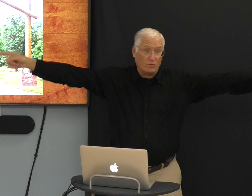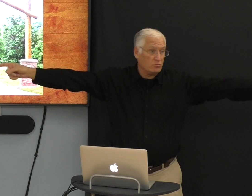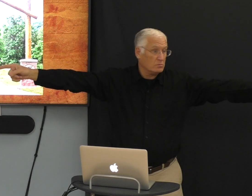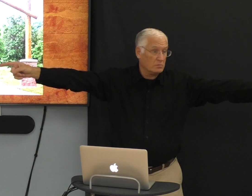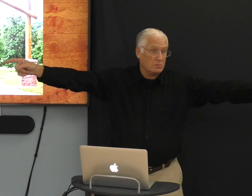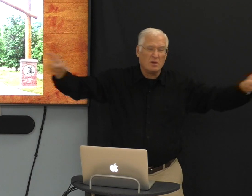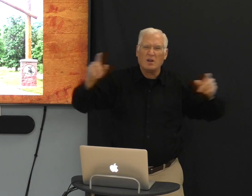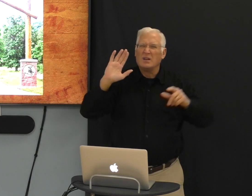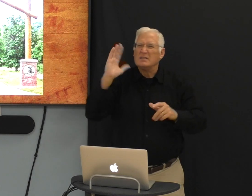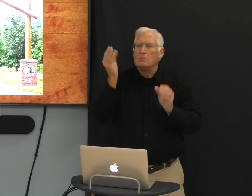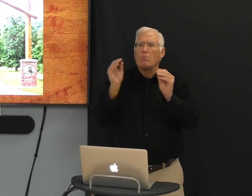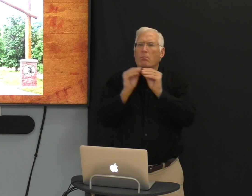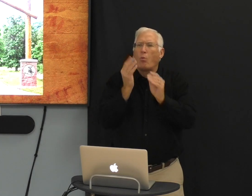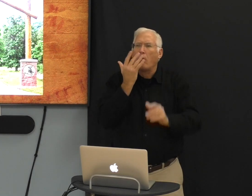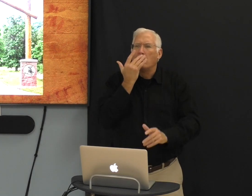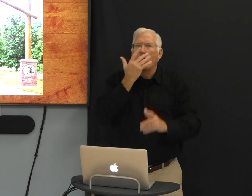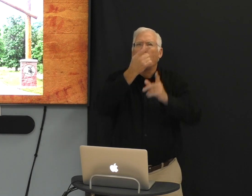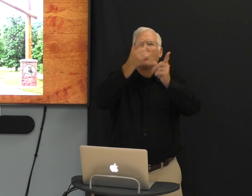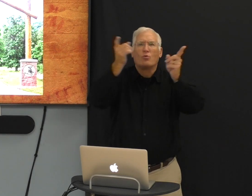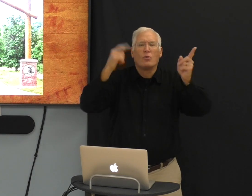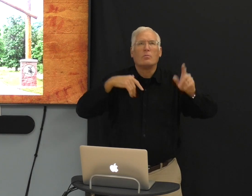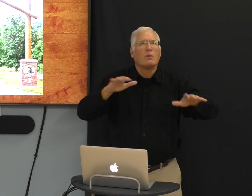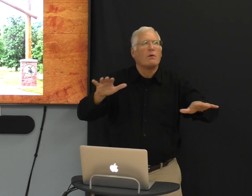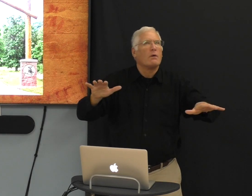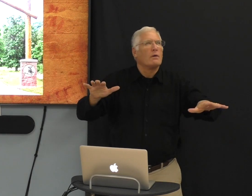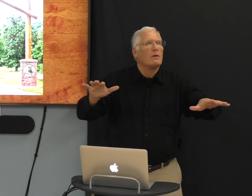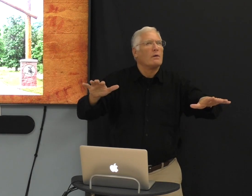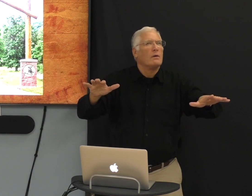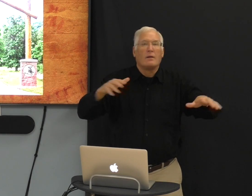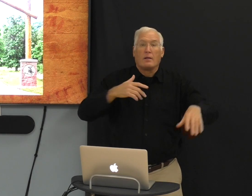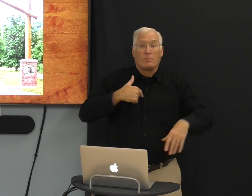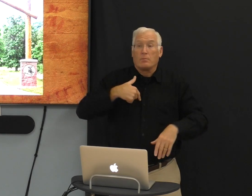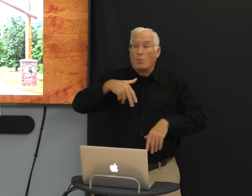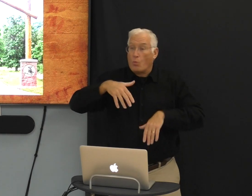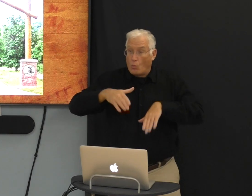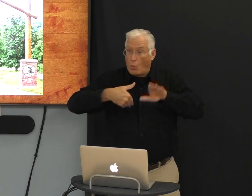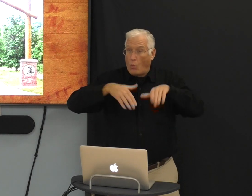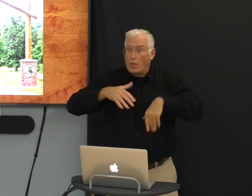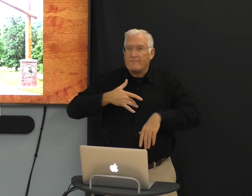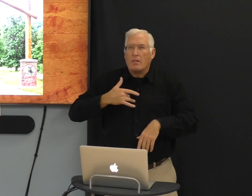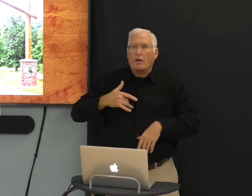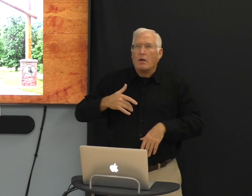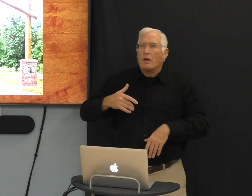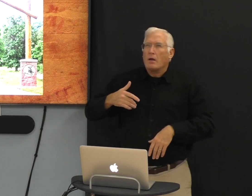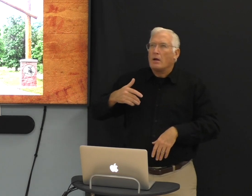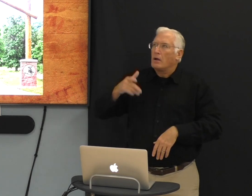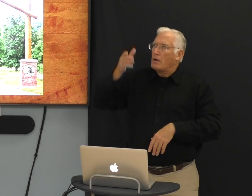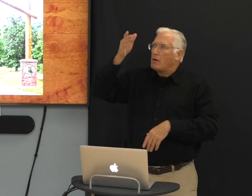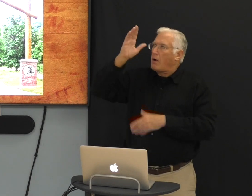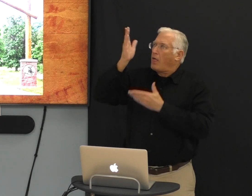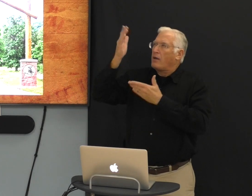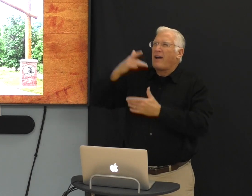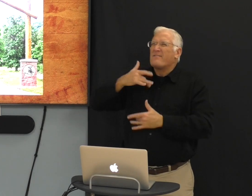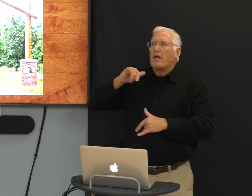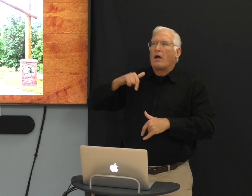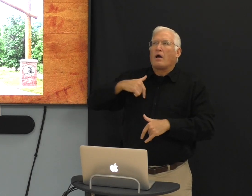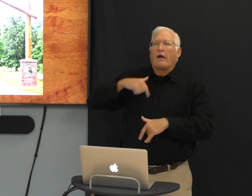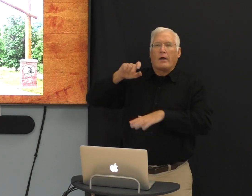the trees, nature was so different. It seemed so much more vibrant. And when I walked or